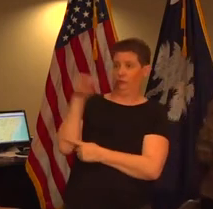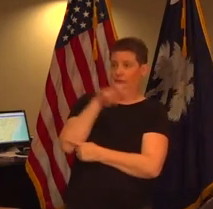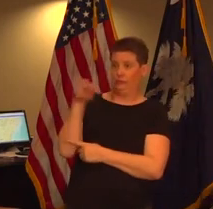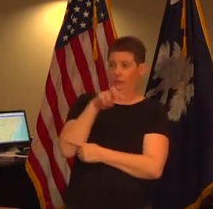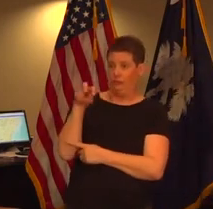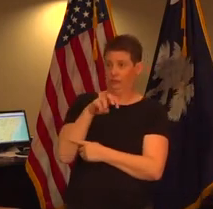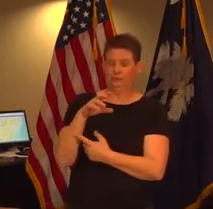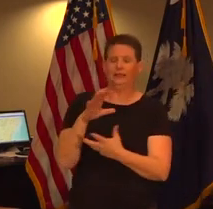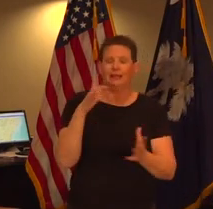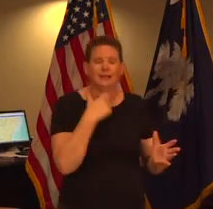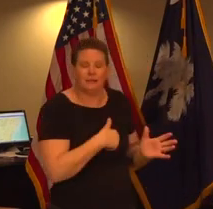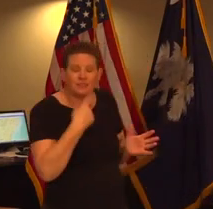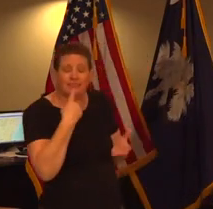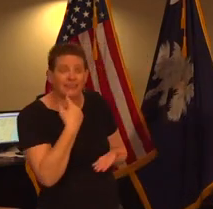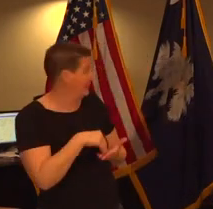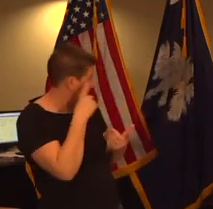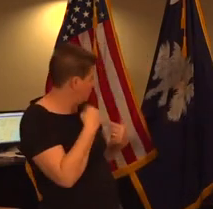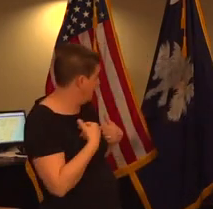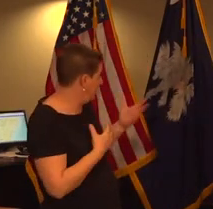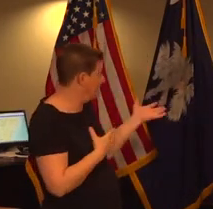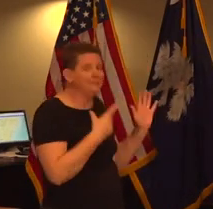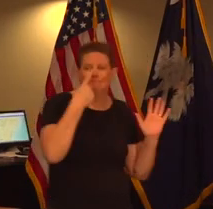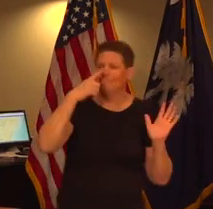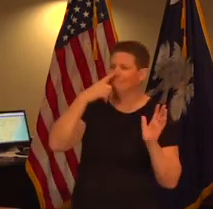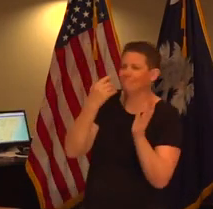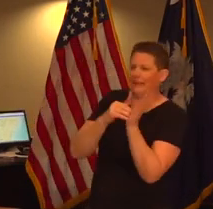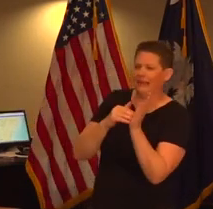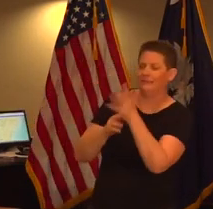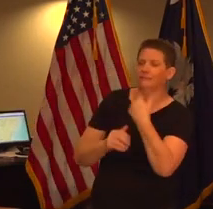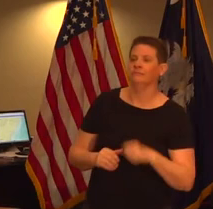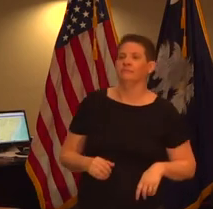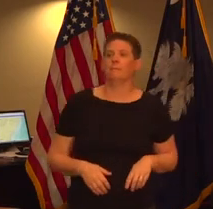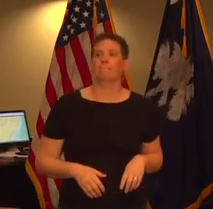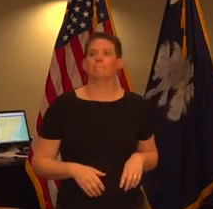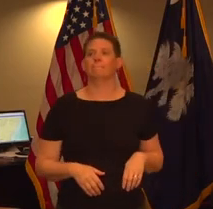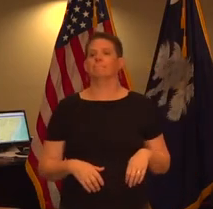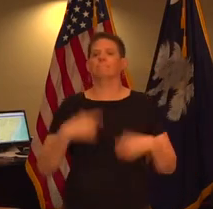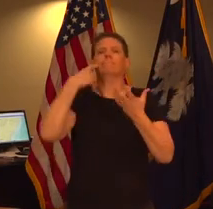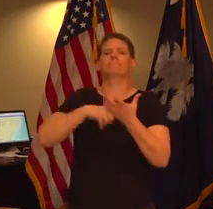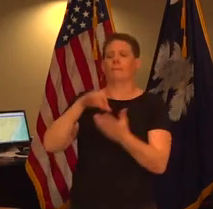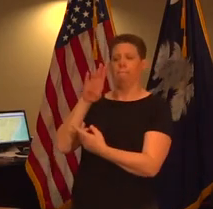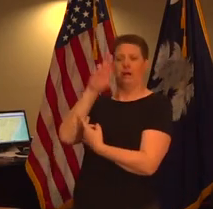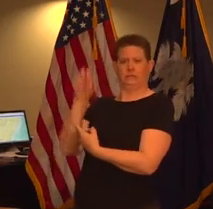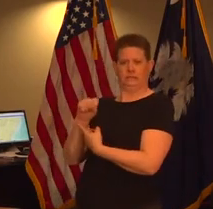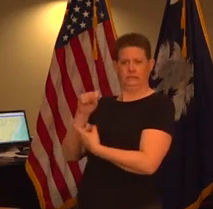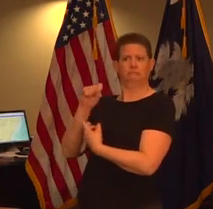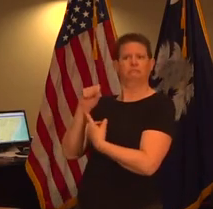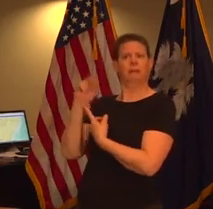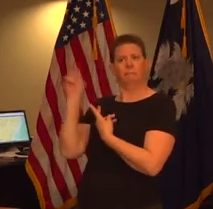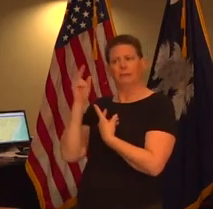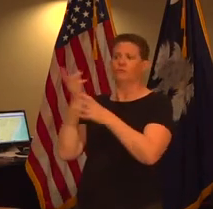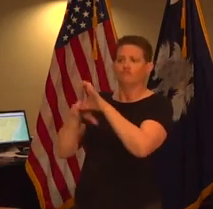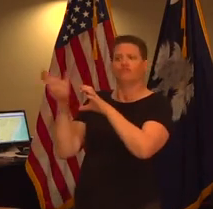i'm sorry could you is that for me would you i'm sorry could you repeat the question i noticed uh several people riding buses obviously needing to get